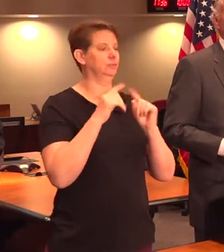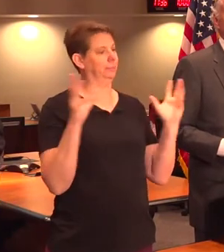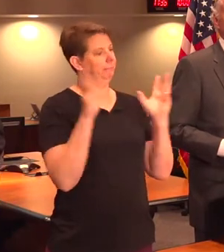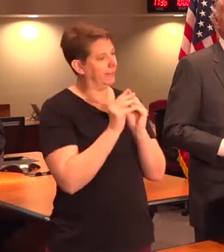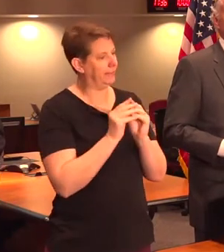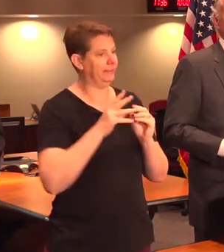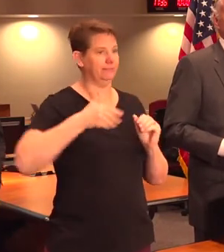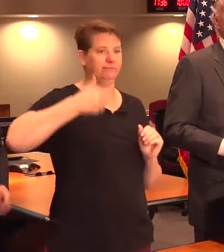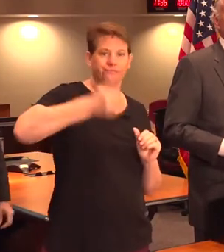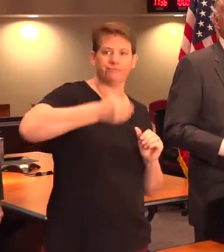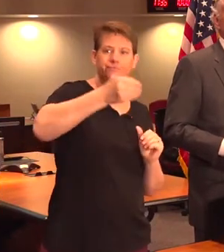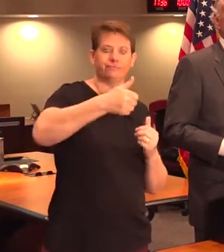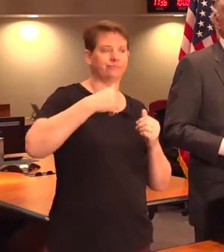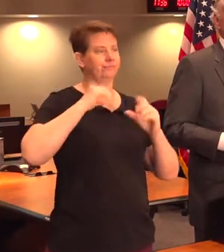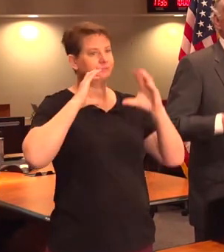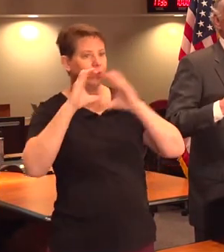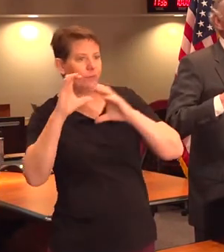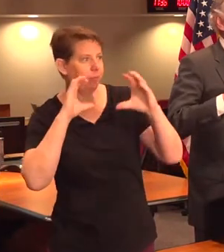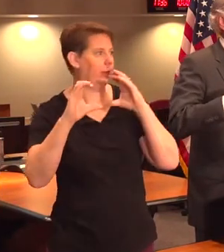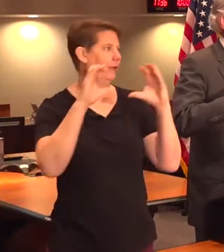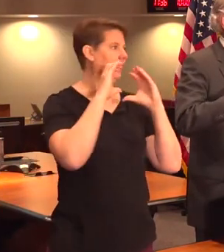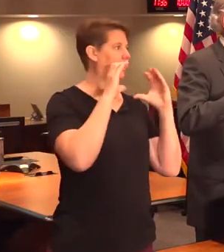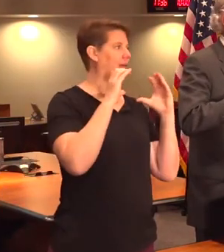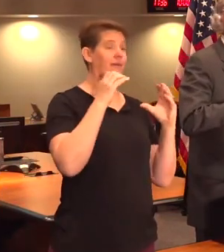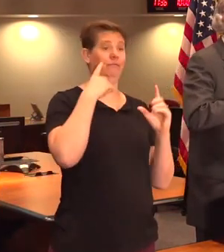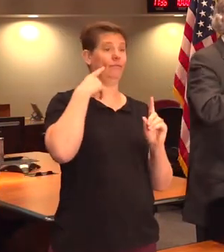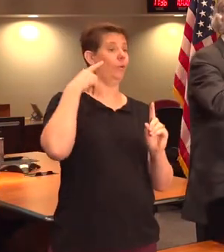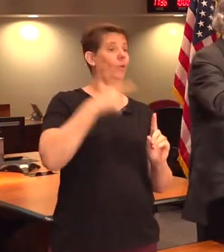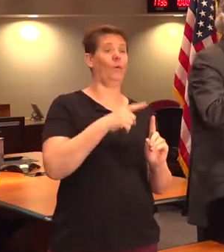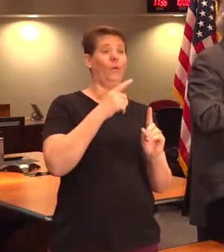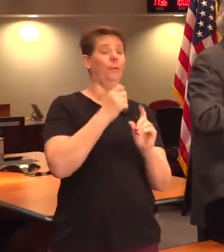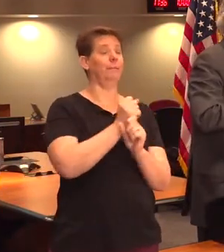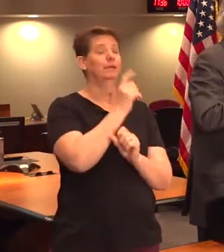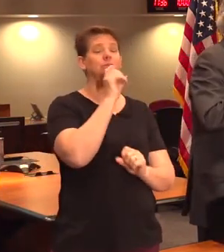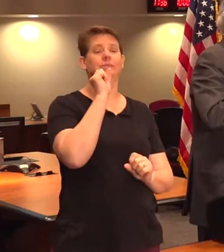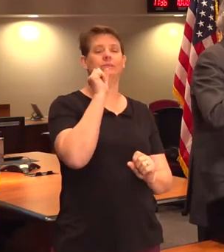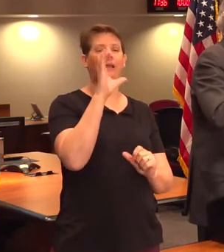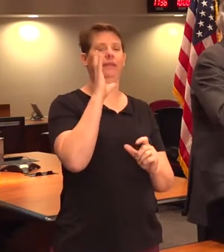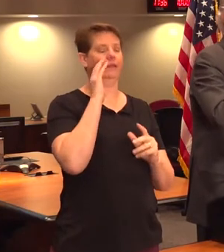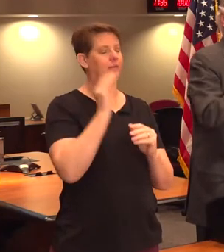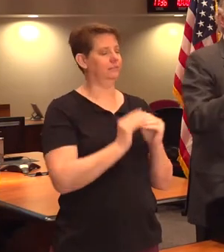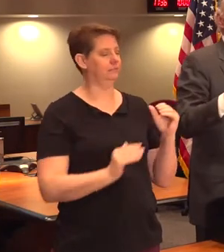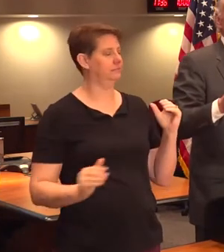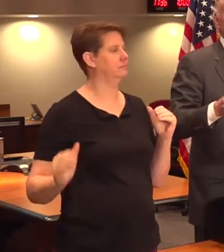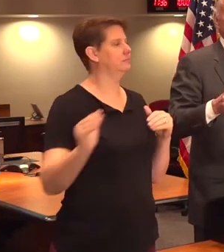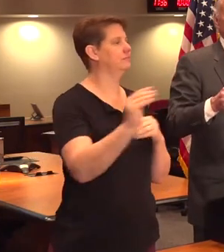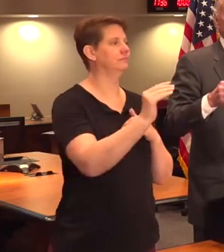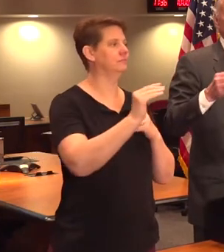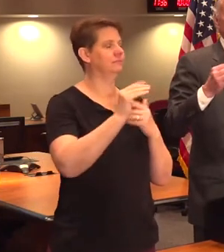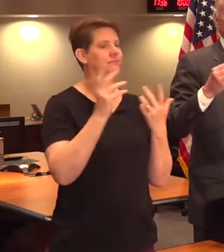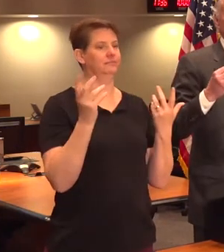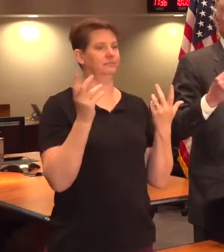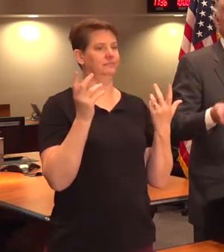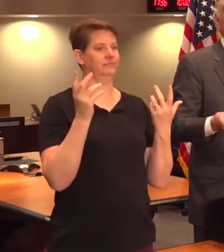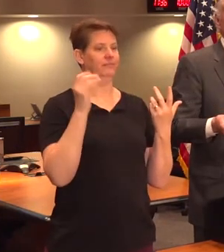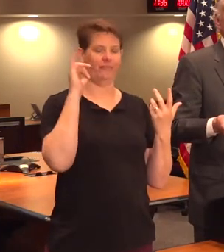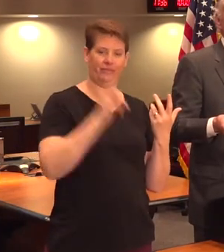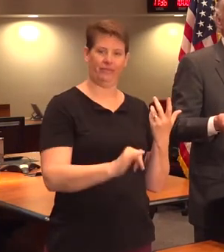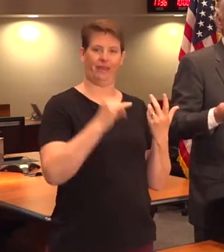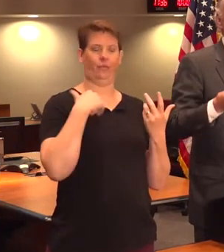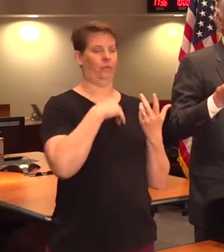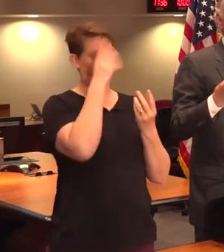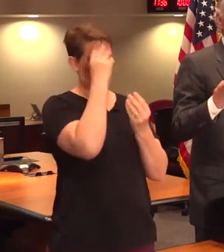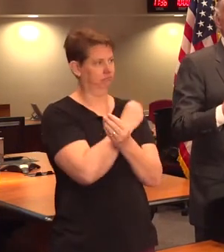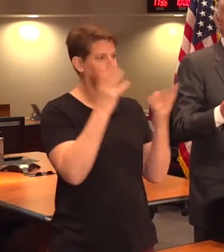and communicate to be sure that South Carolina is way ahead of everybody in getting the best